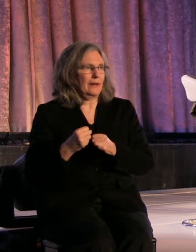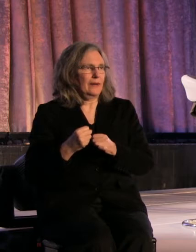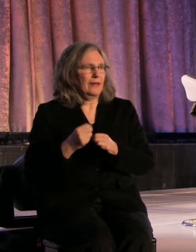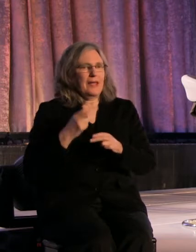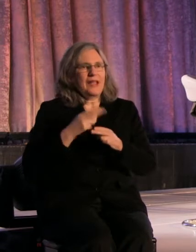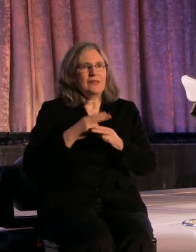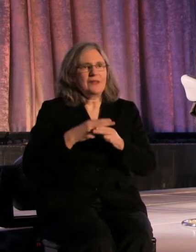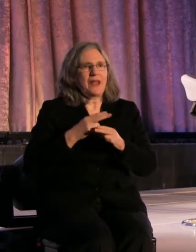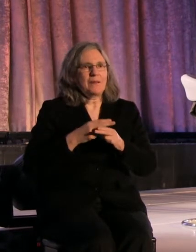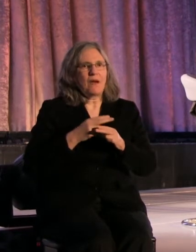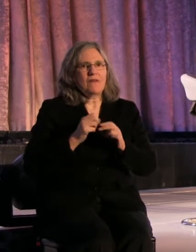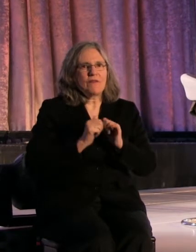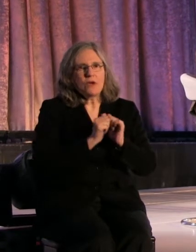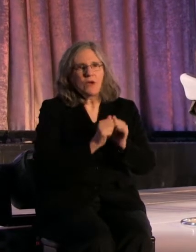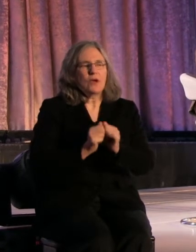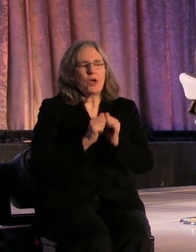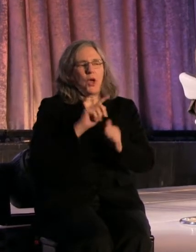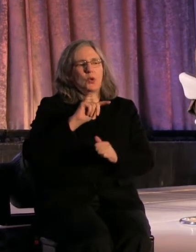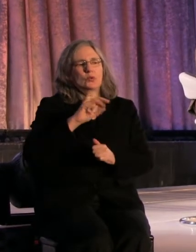of togetherness?